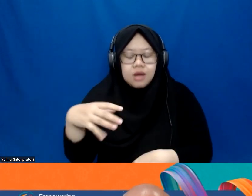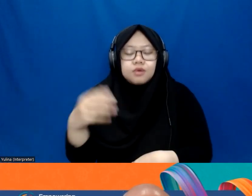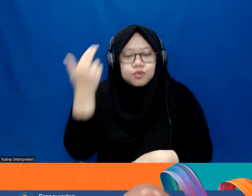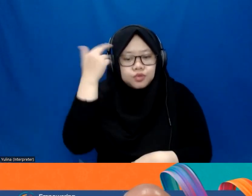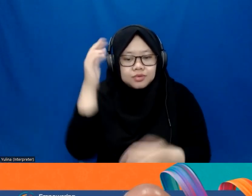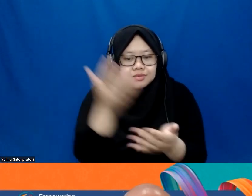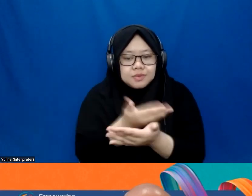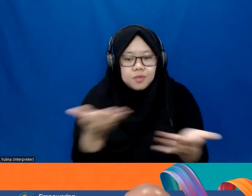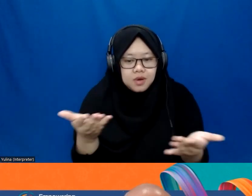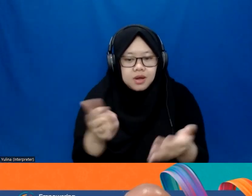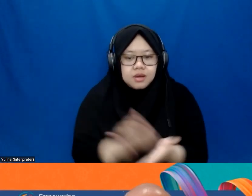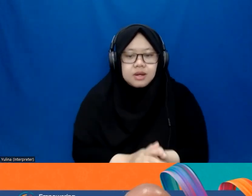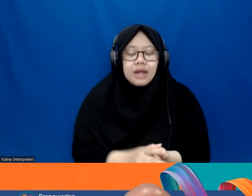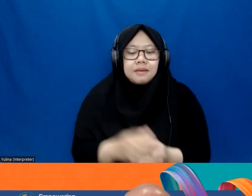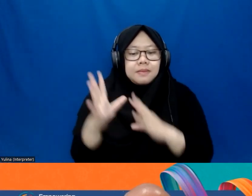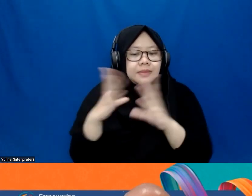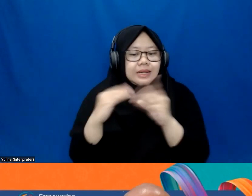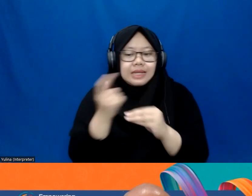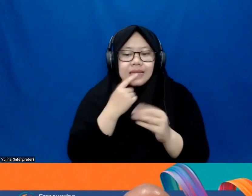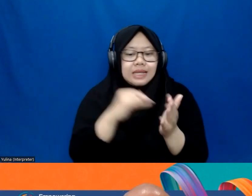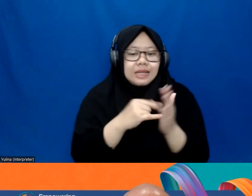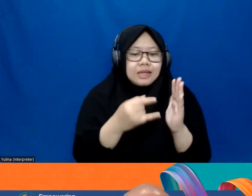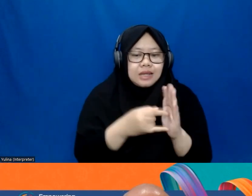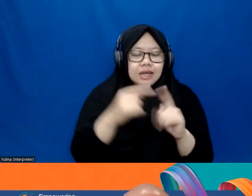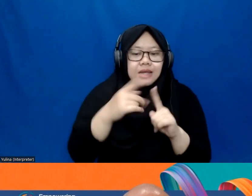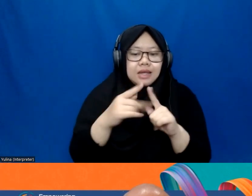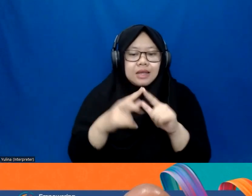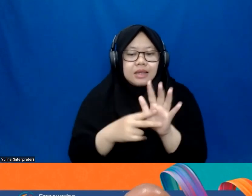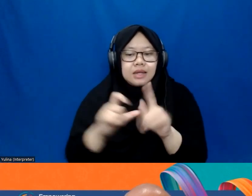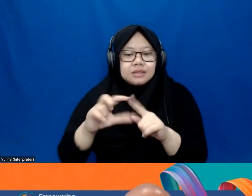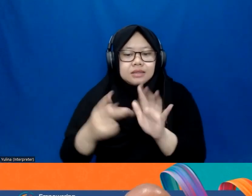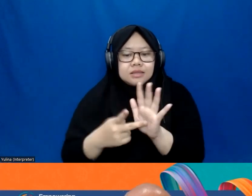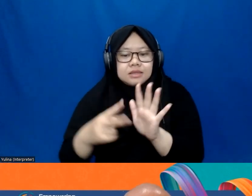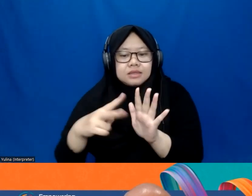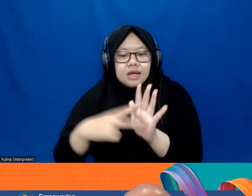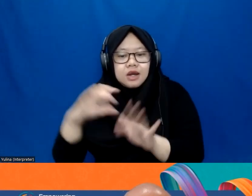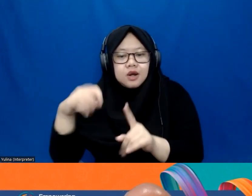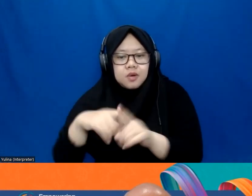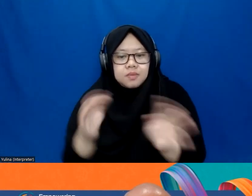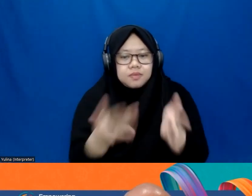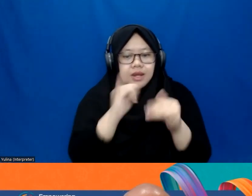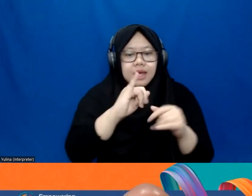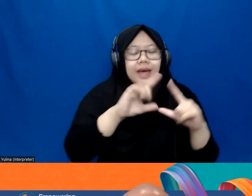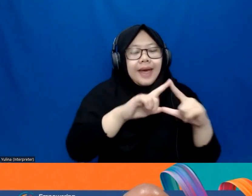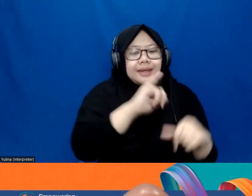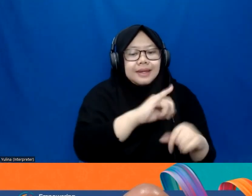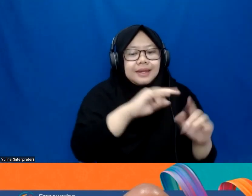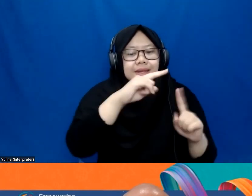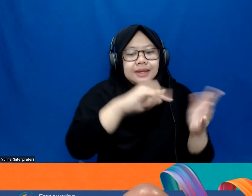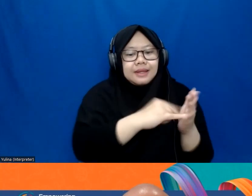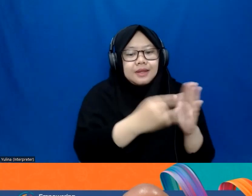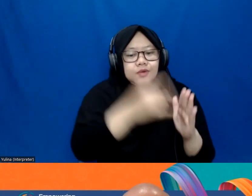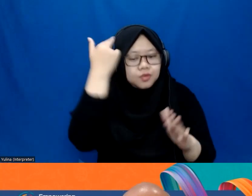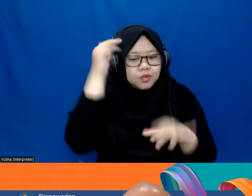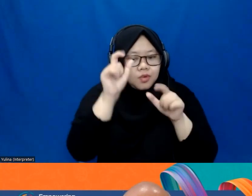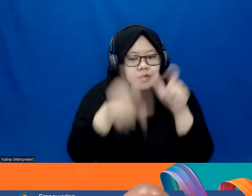So speaking of technology, actually Tenchano also working on developing the AI tech base for people with disabilities.